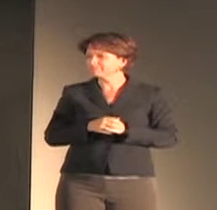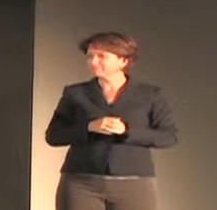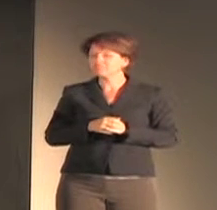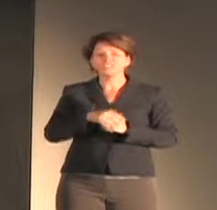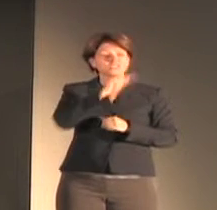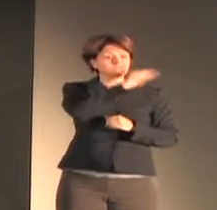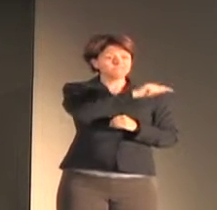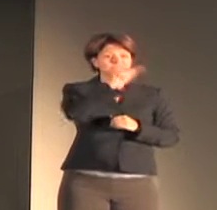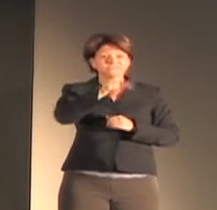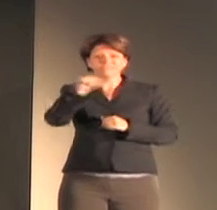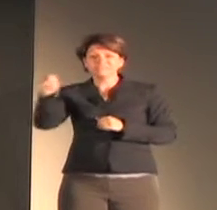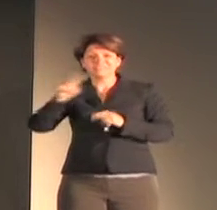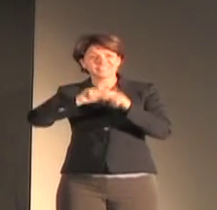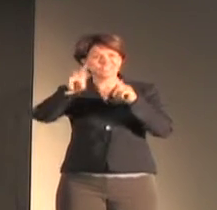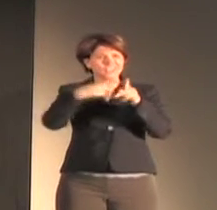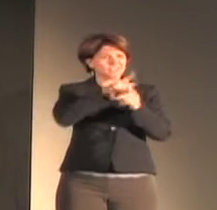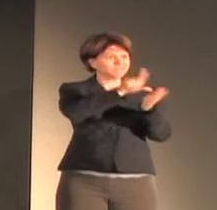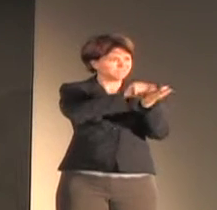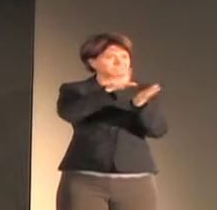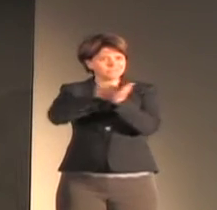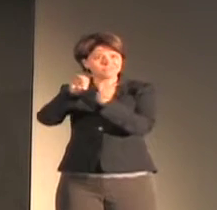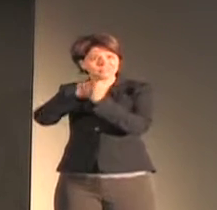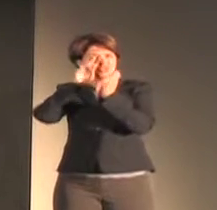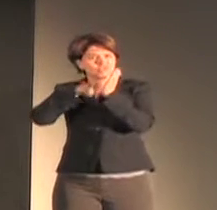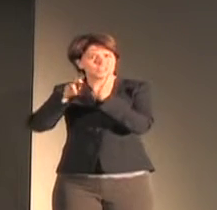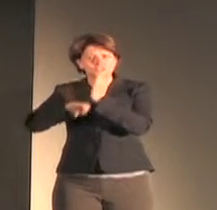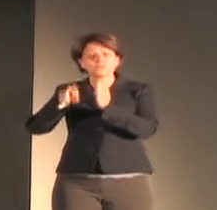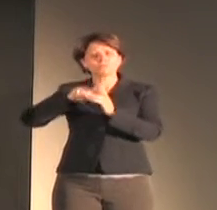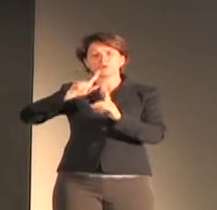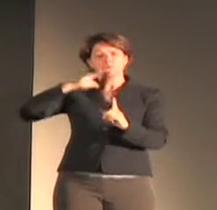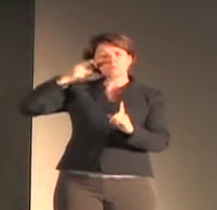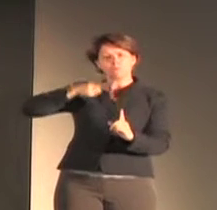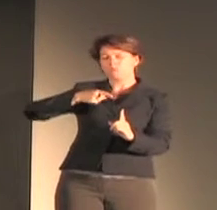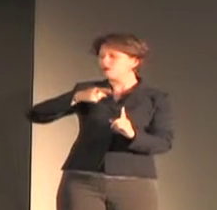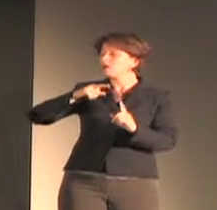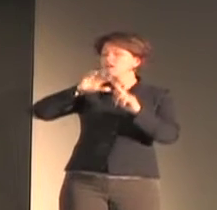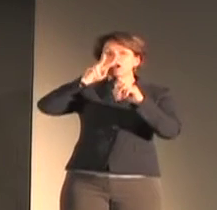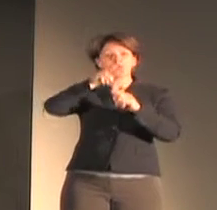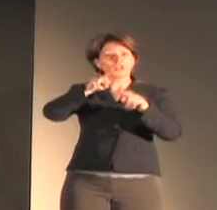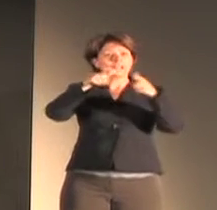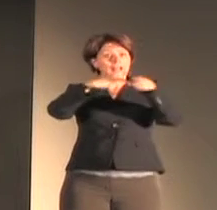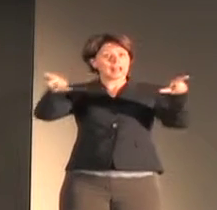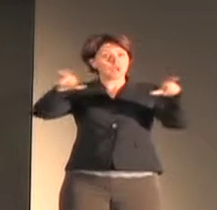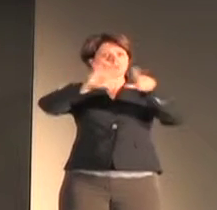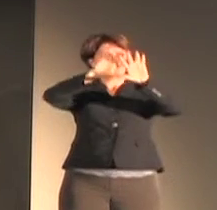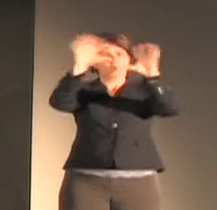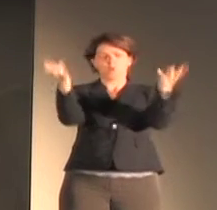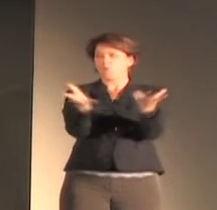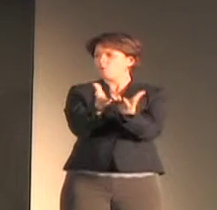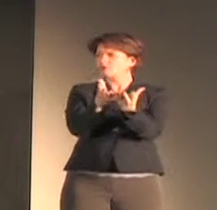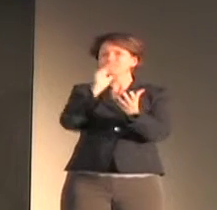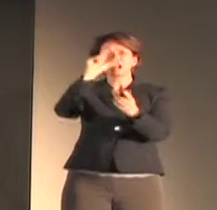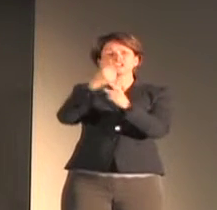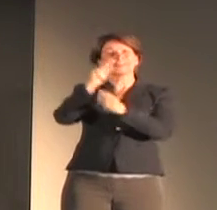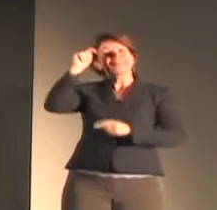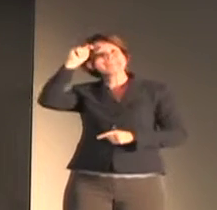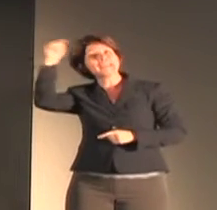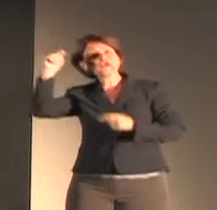diverse sets of publications is a holistic approach to language, not as an abstraction, but as a system